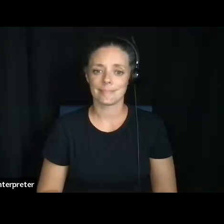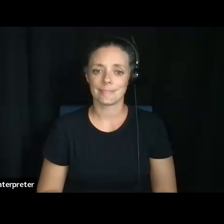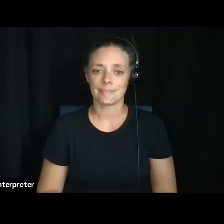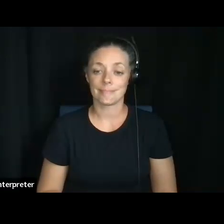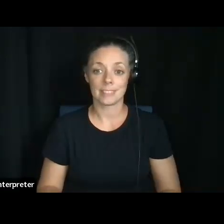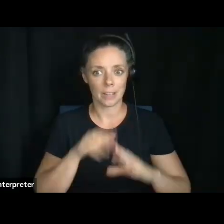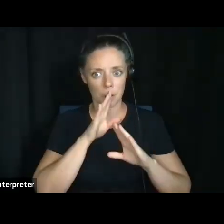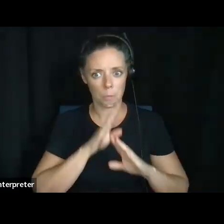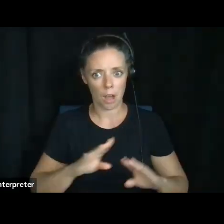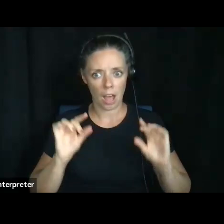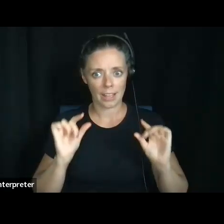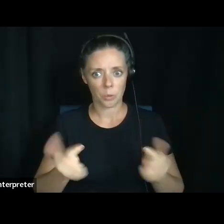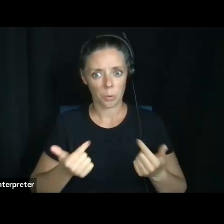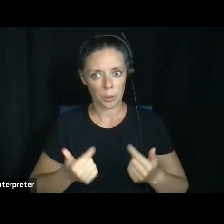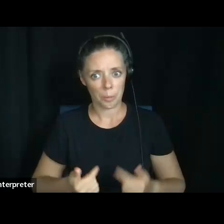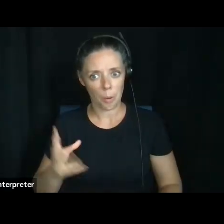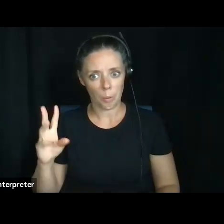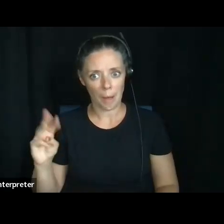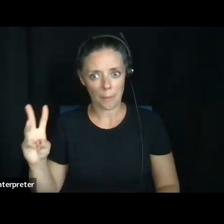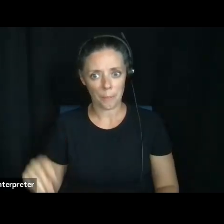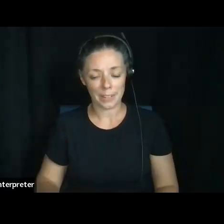Quiet group today. Wow.